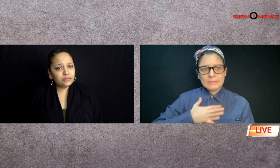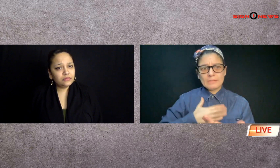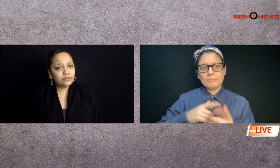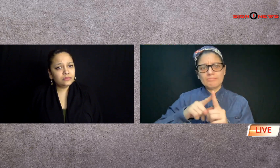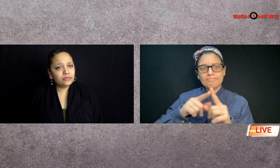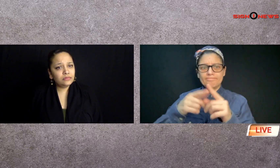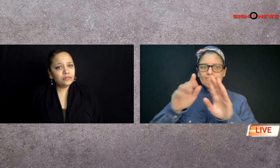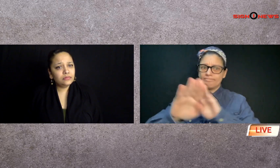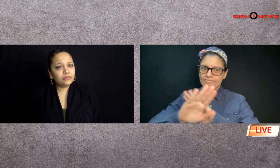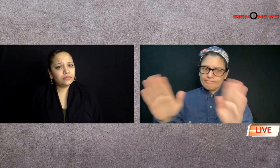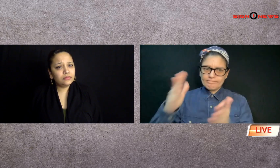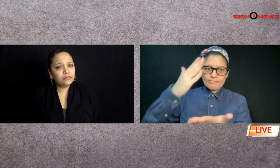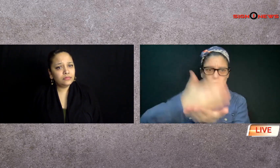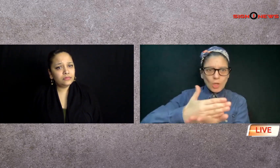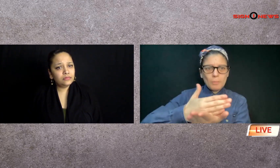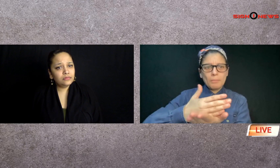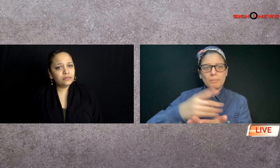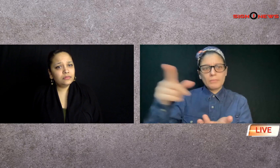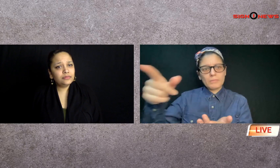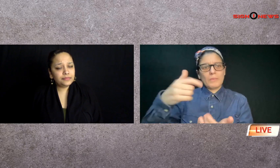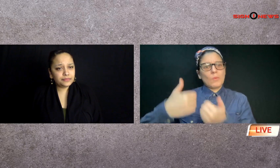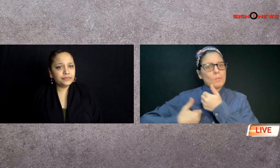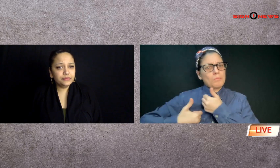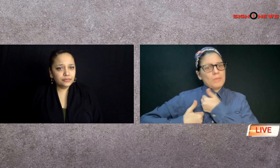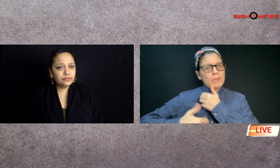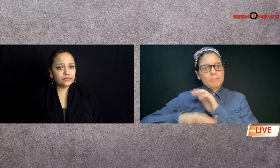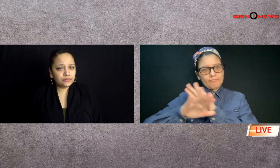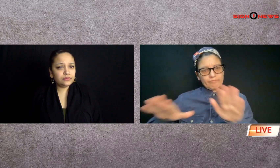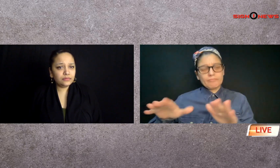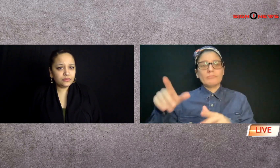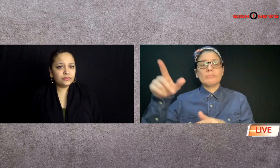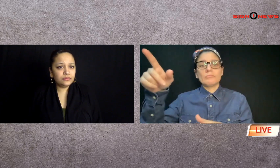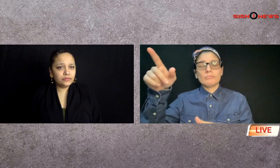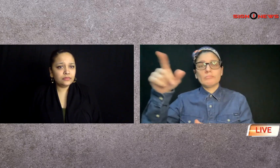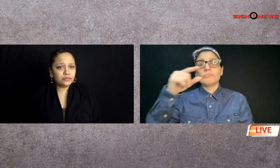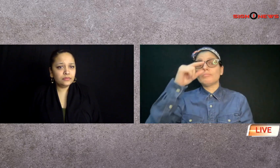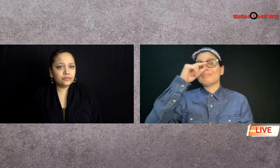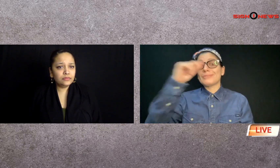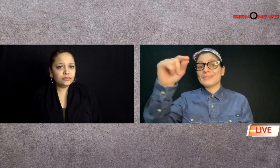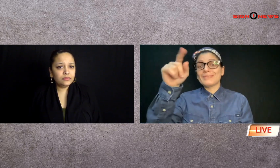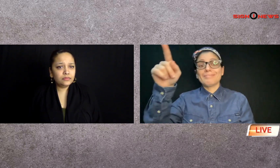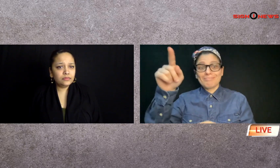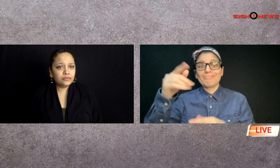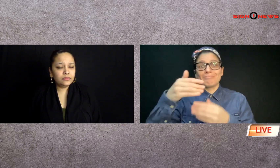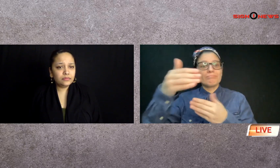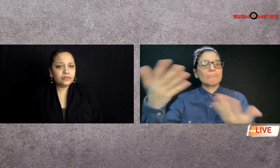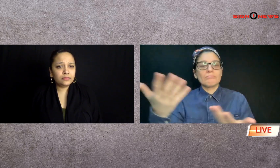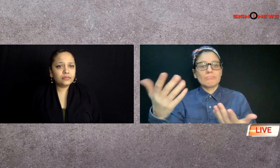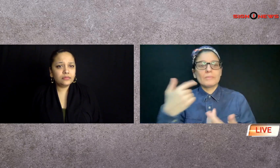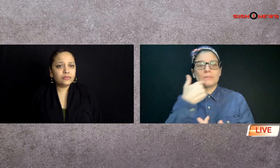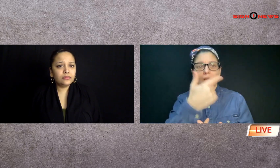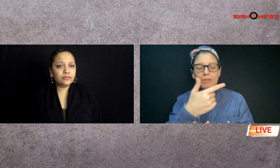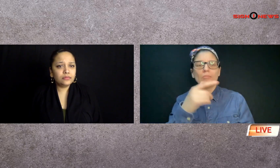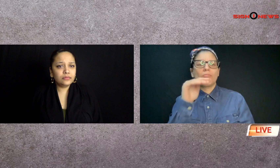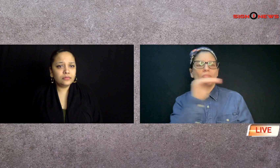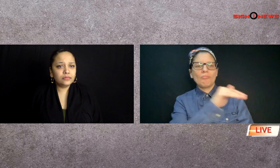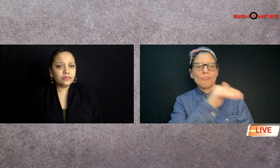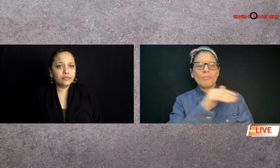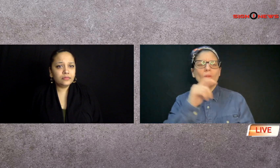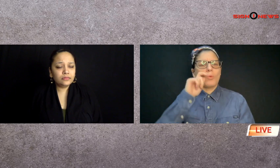Emmanuel Macron called Putin asking him to stop the invasion and if he was willing to negotiate